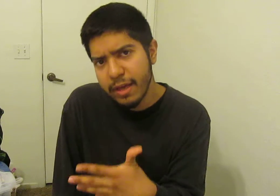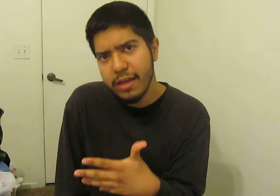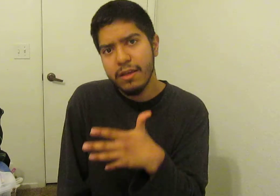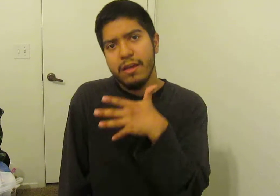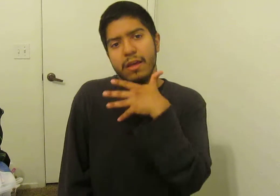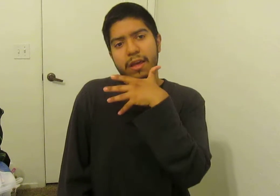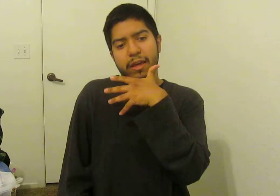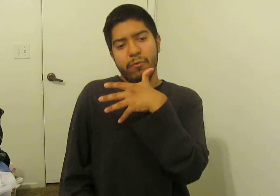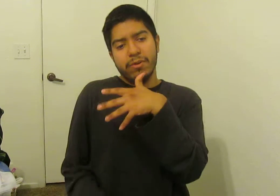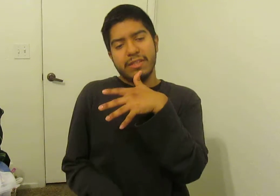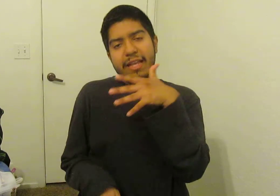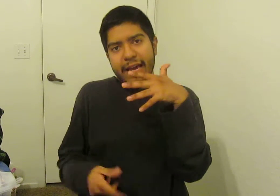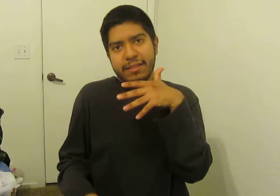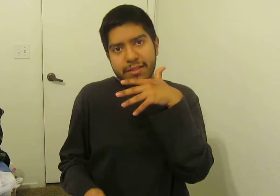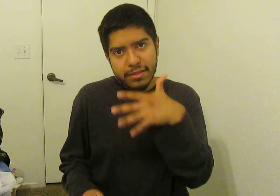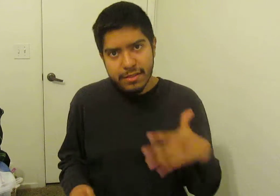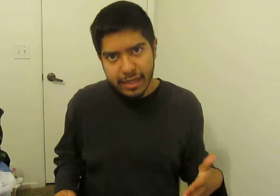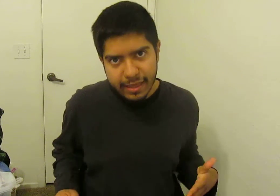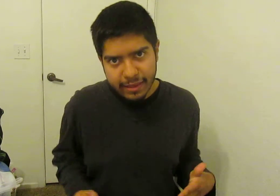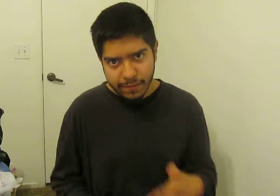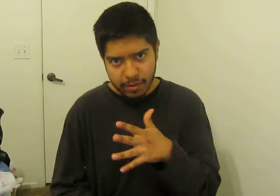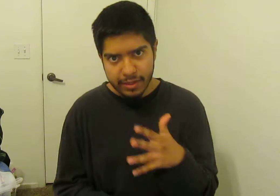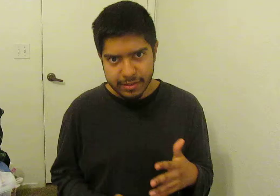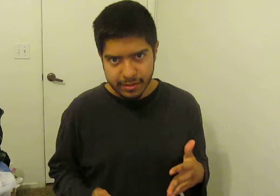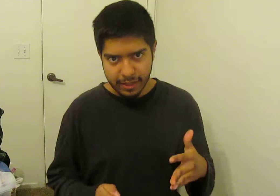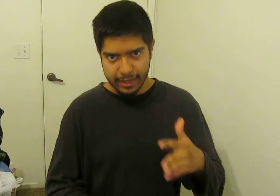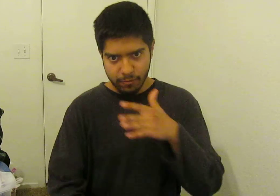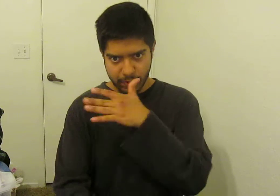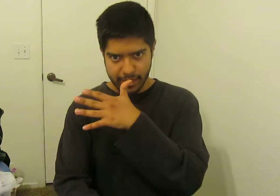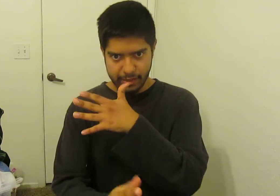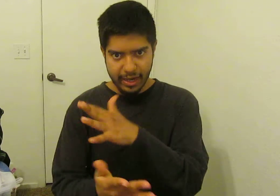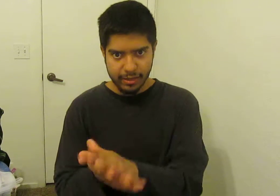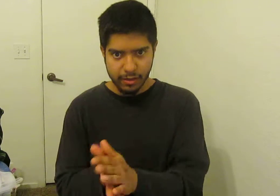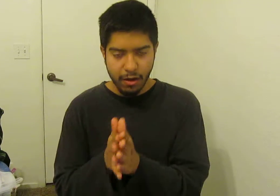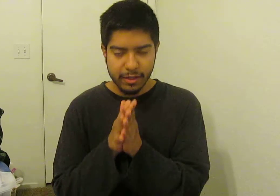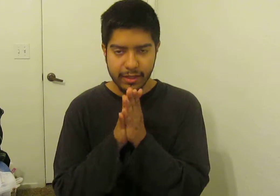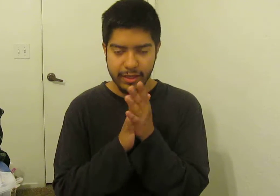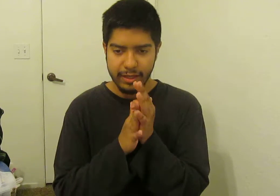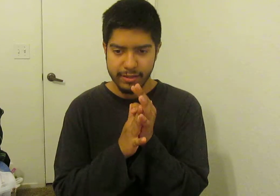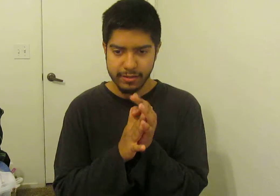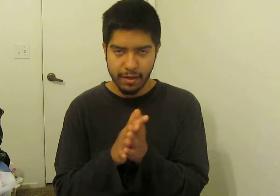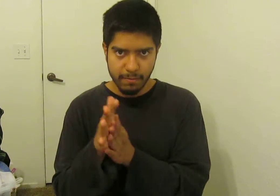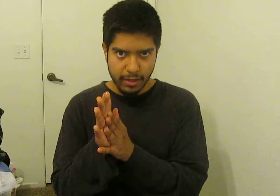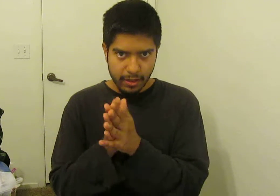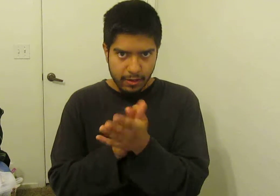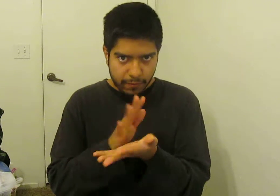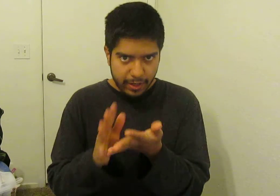that, it was nice to see that at very least, like when you had Kaneki's friend